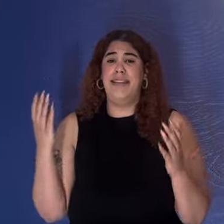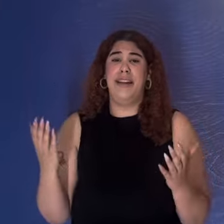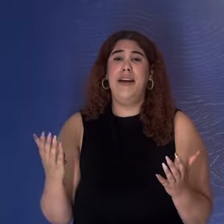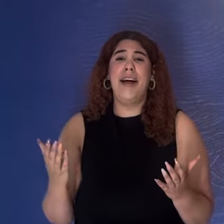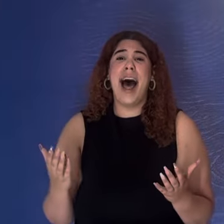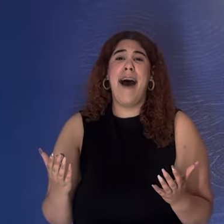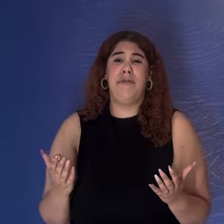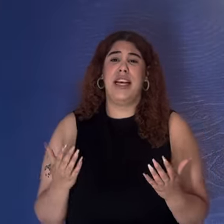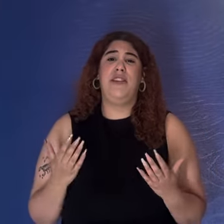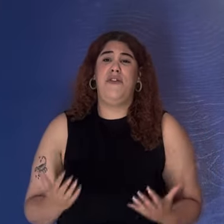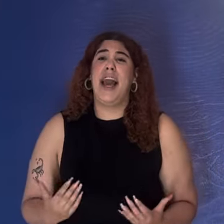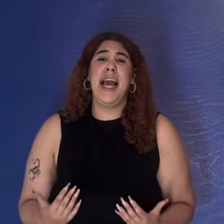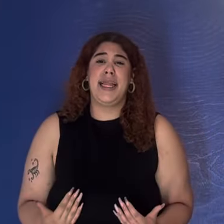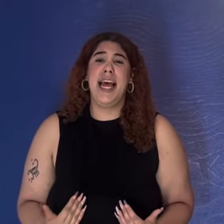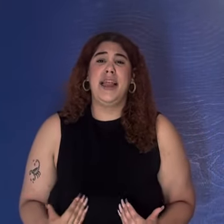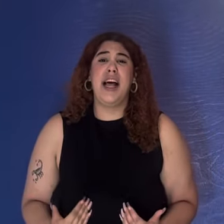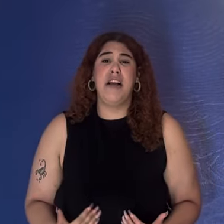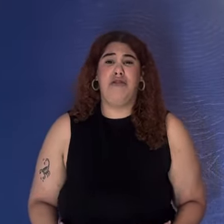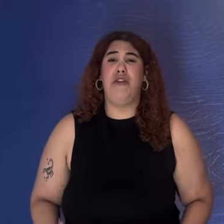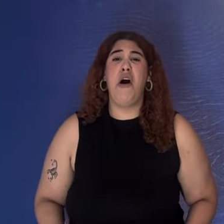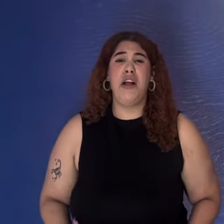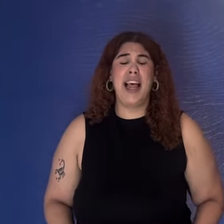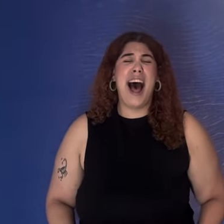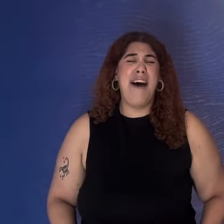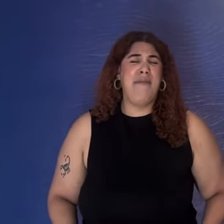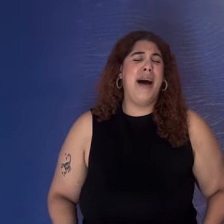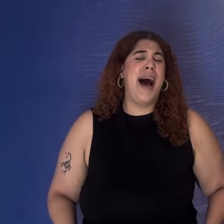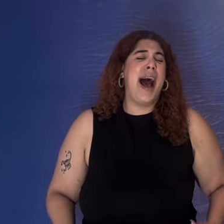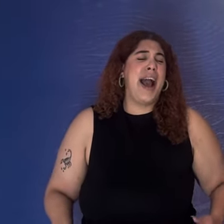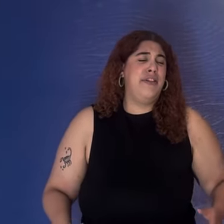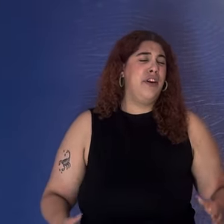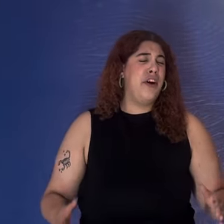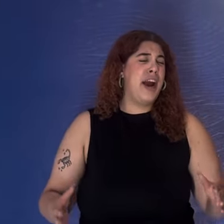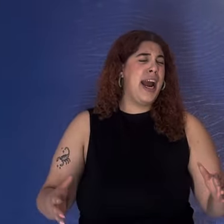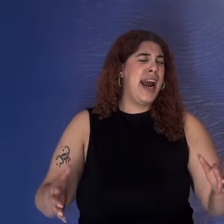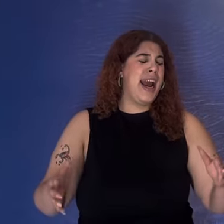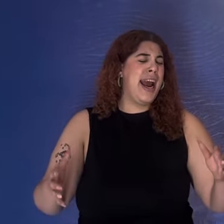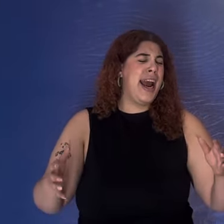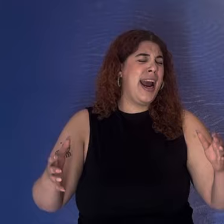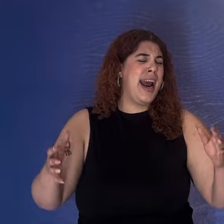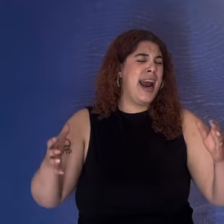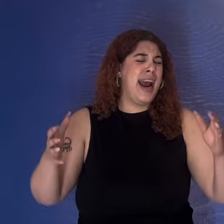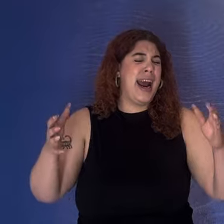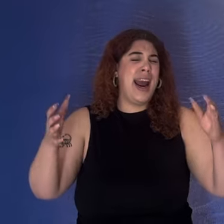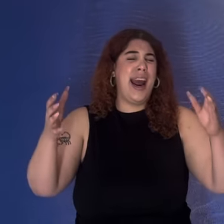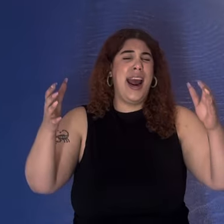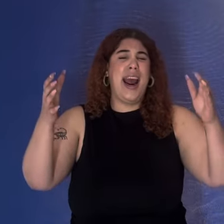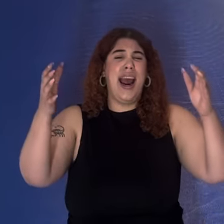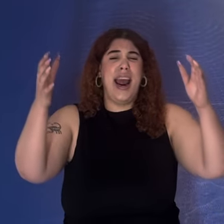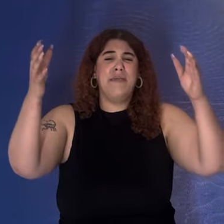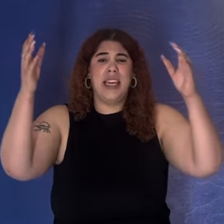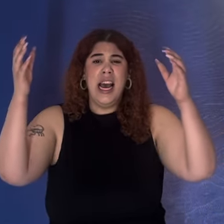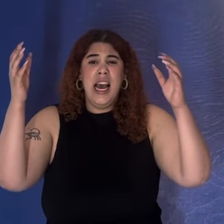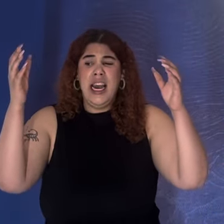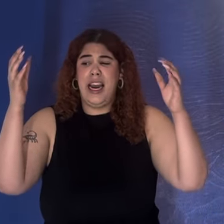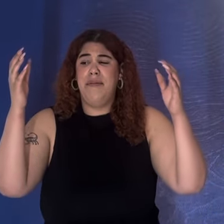still have this faith in the truth of my dreams In